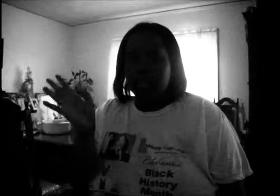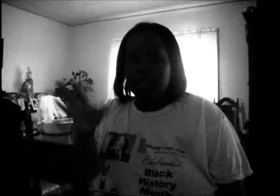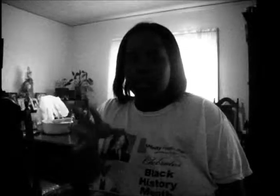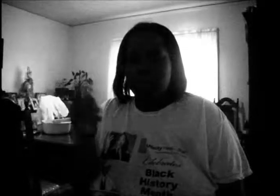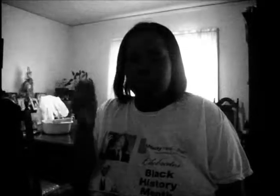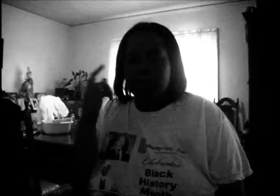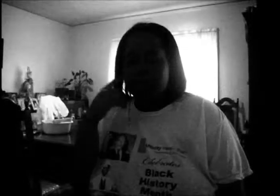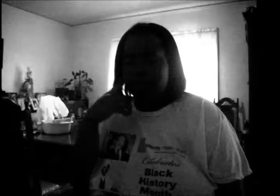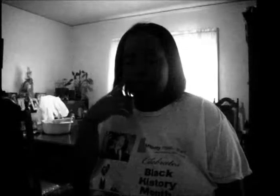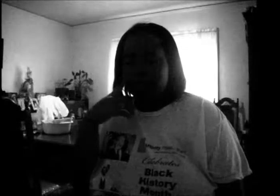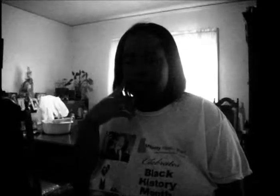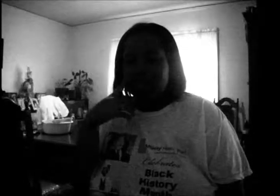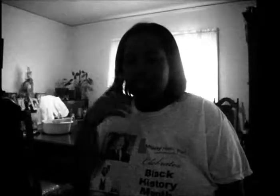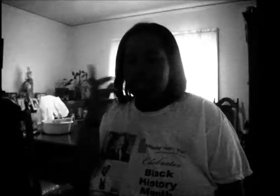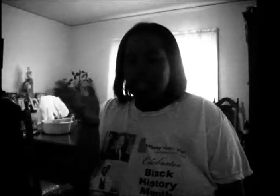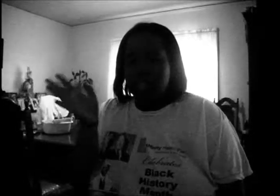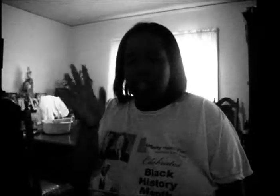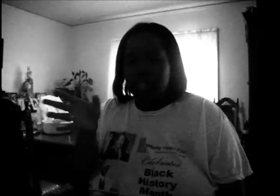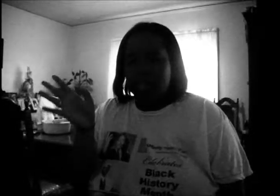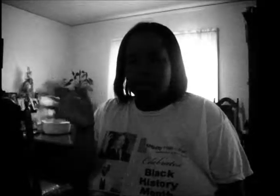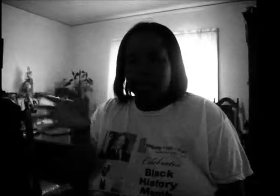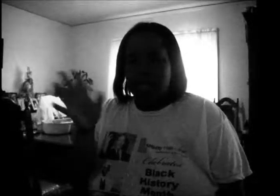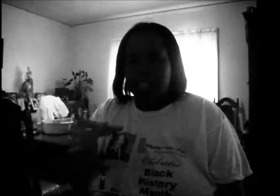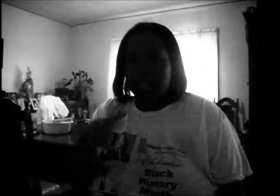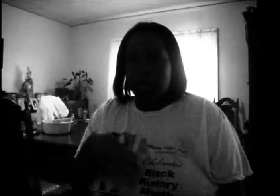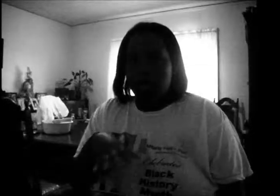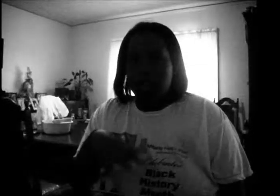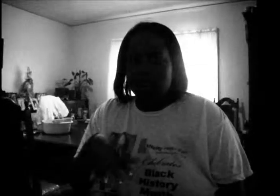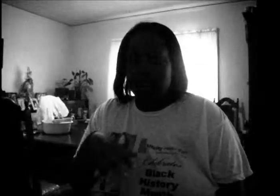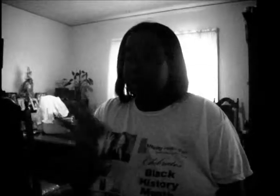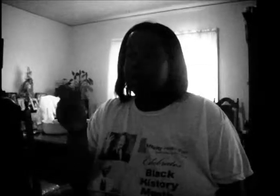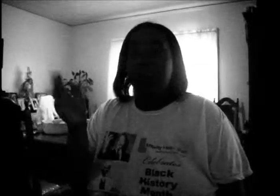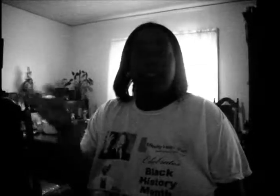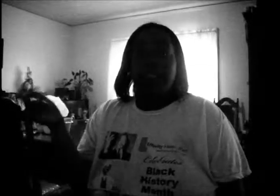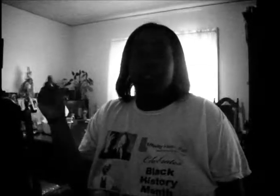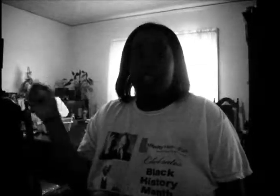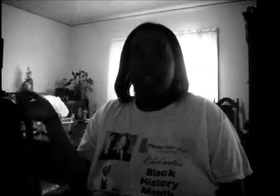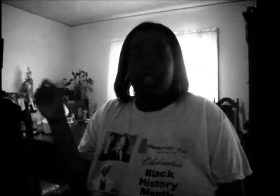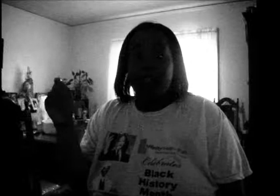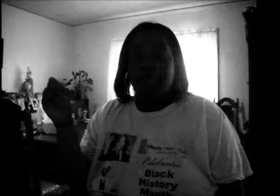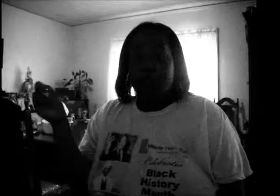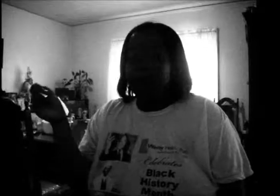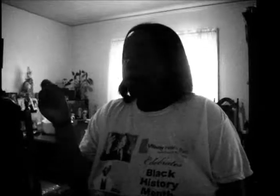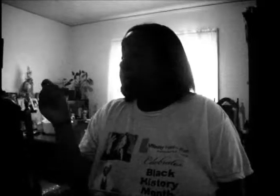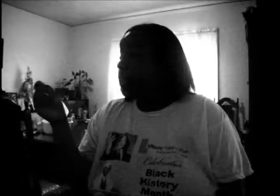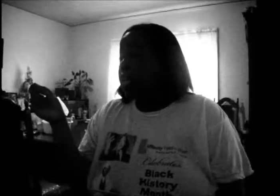taught me how to twerk. Like, was Jocelyn recording? I was like, Steve J, Steve J to pop up. I like,